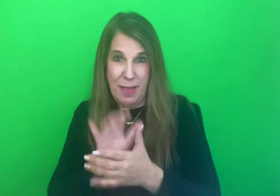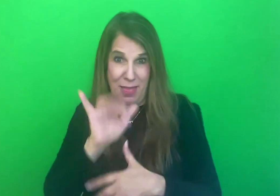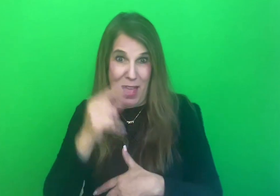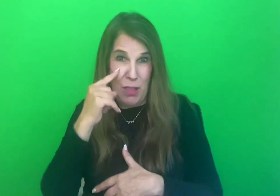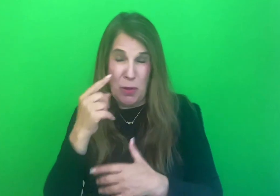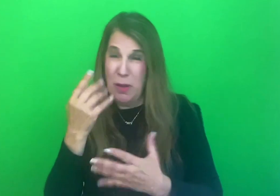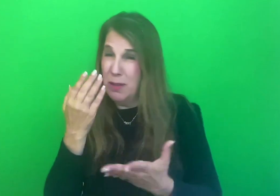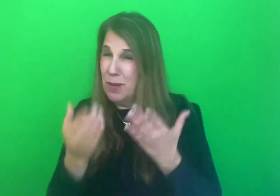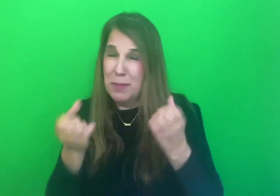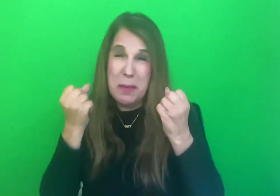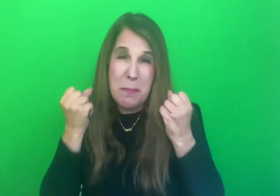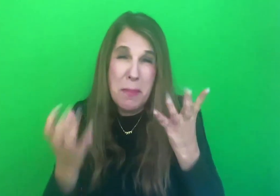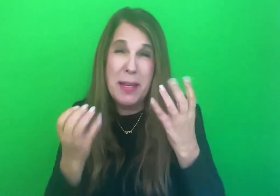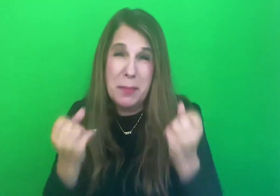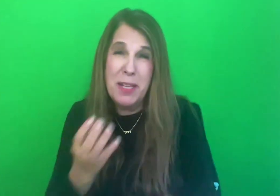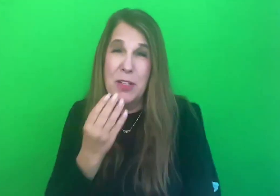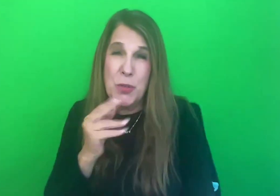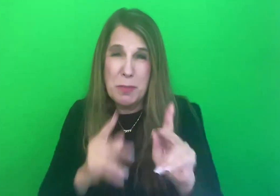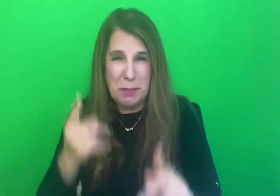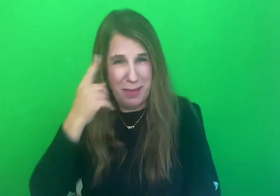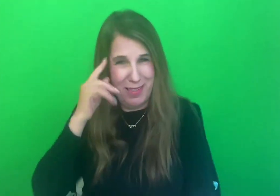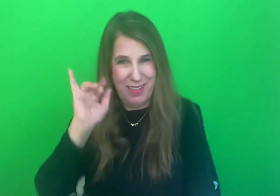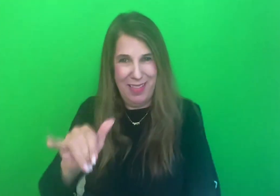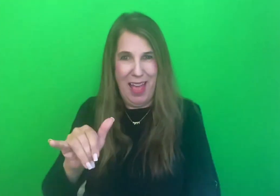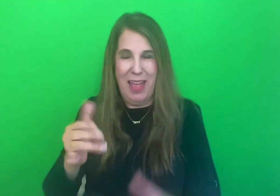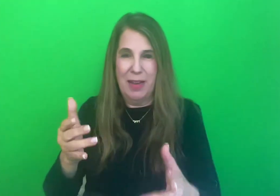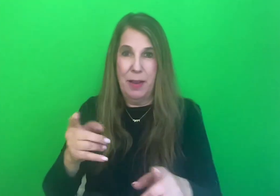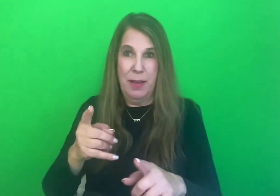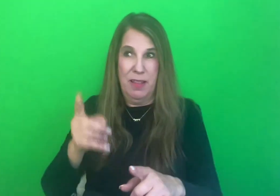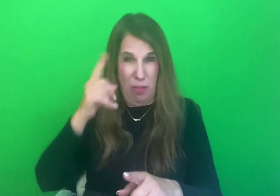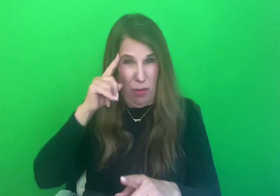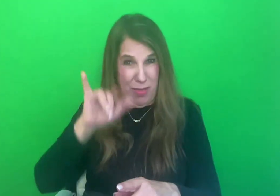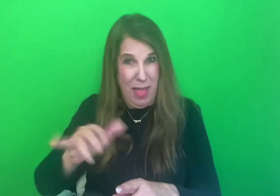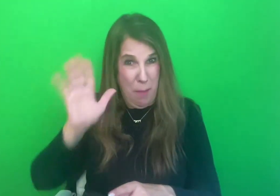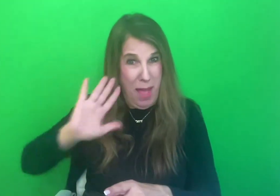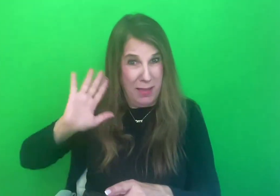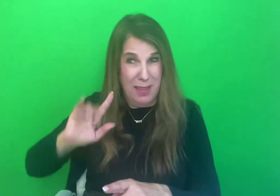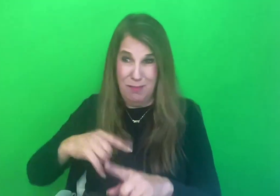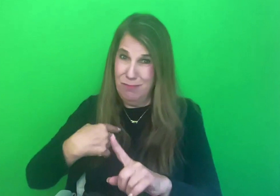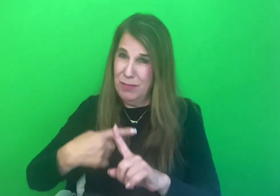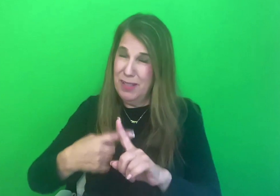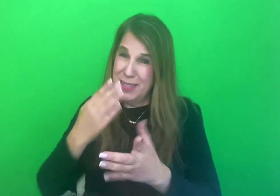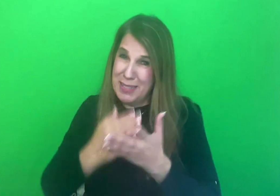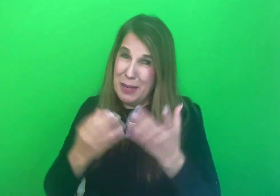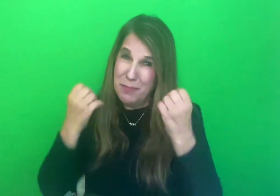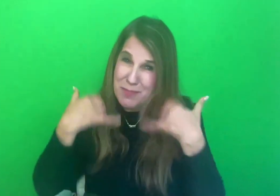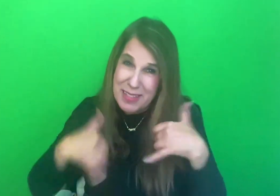millions of Jewish people's minds then and now. When I think back to her warnings